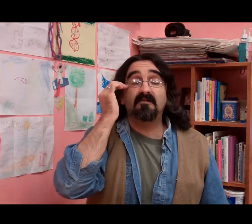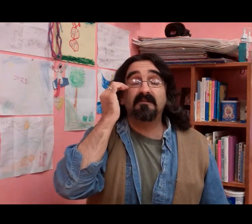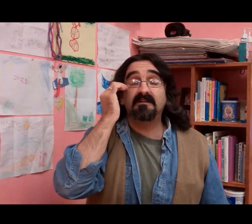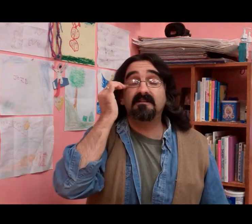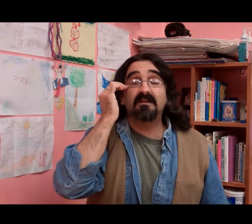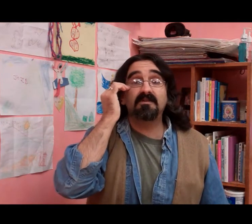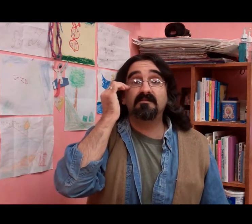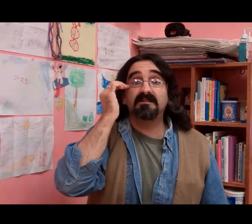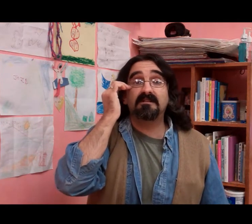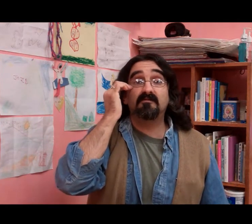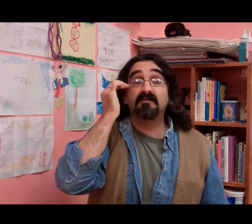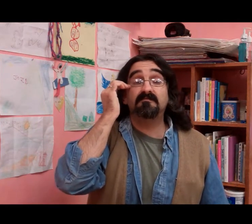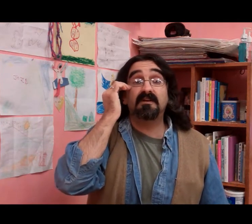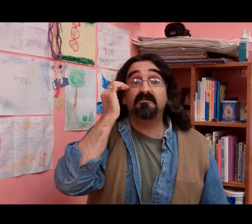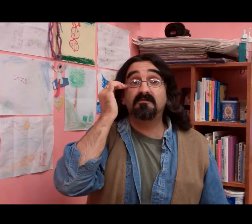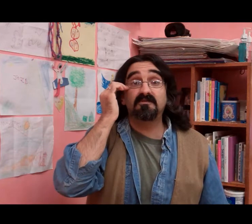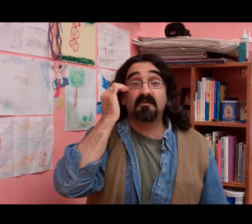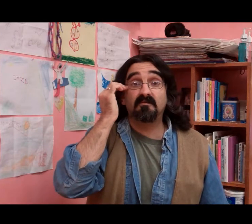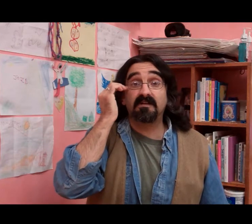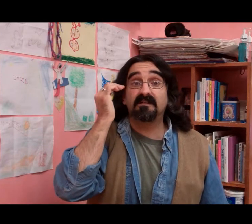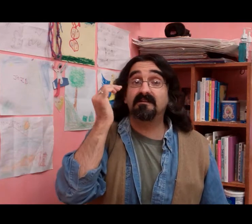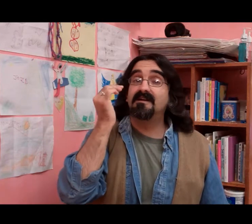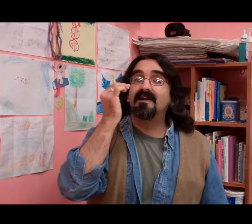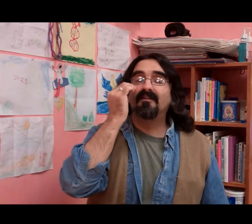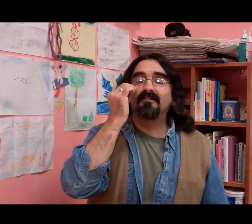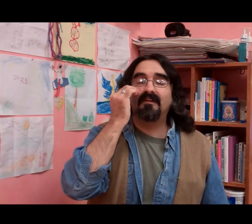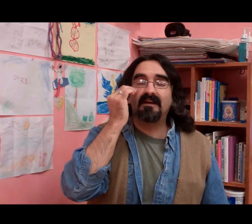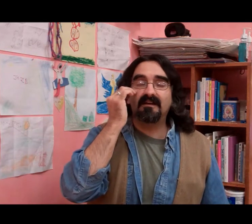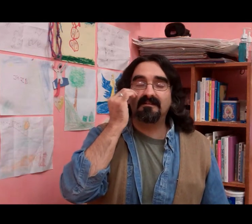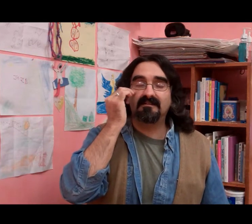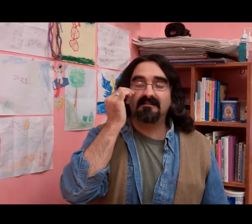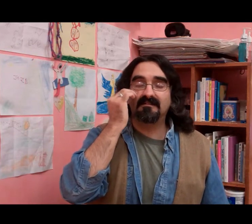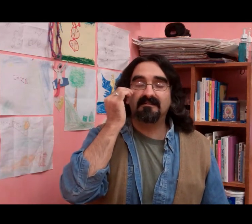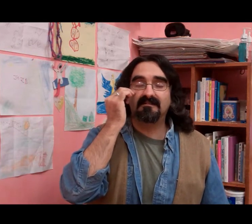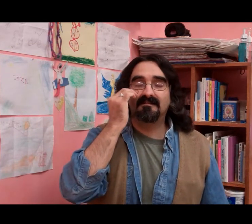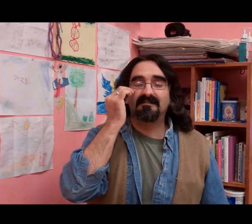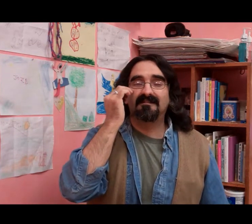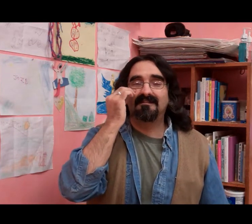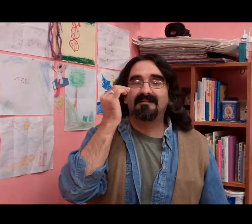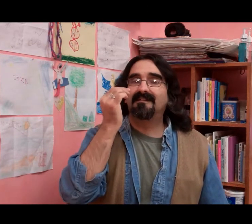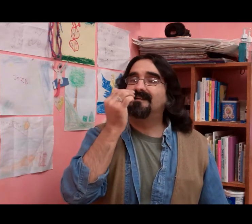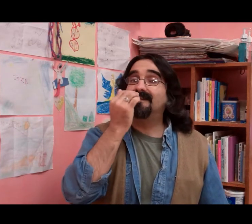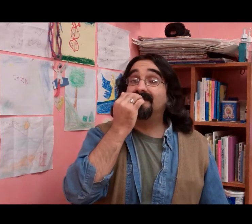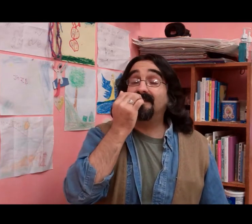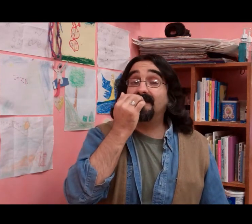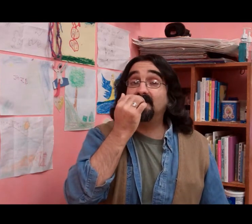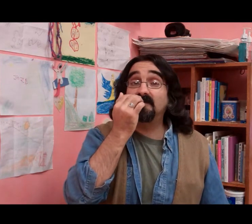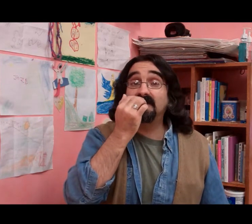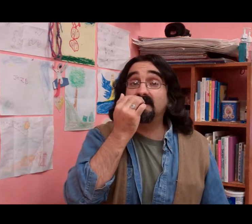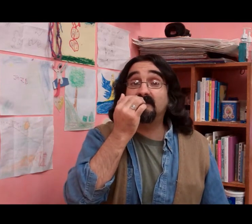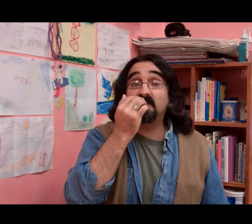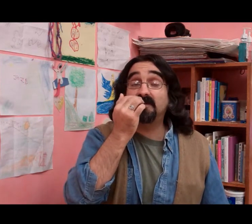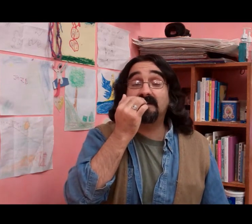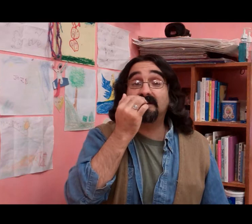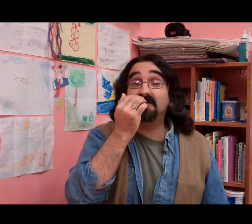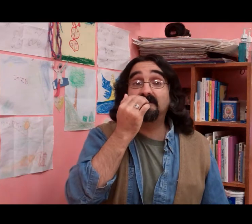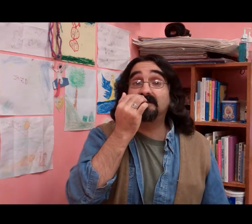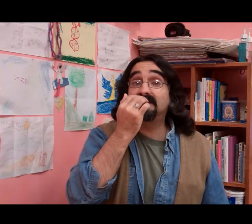and claiming myself as my true soulmate, then, then, then another being doing the